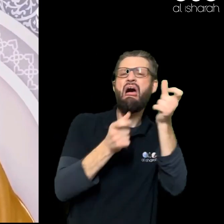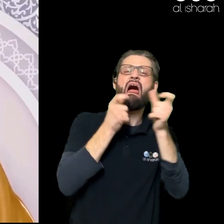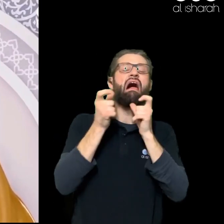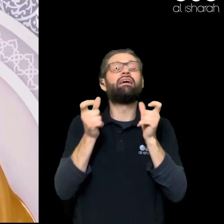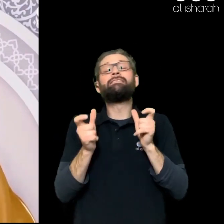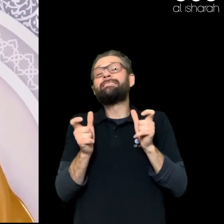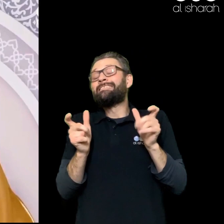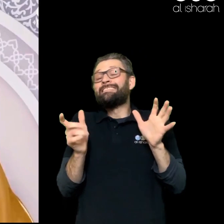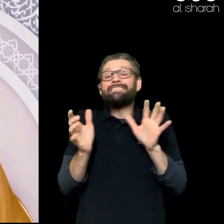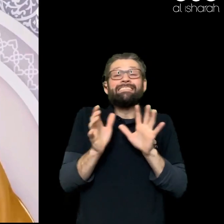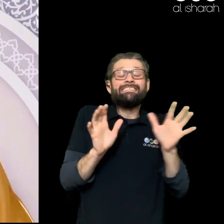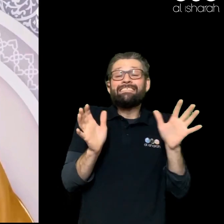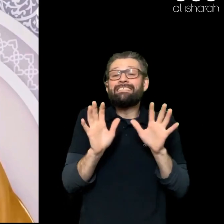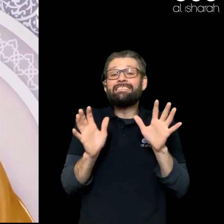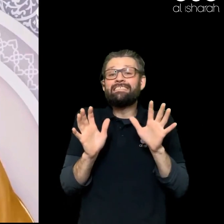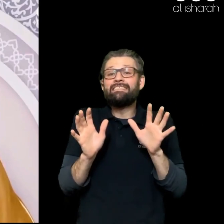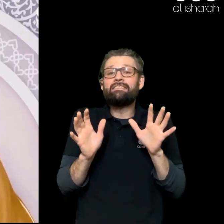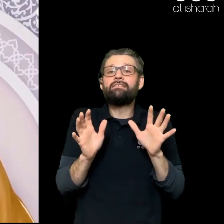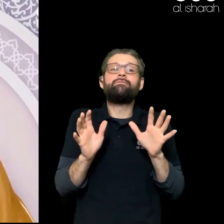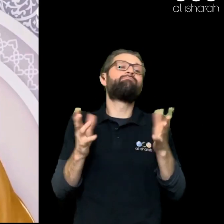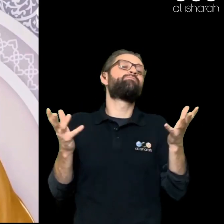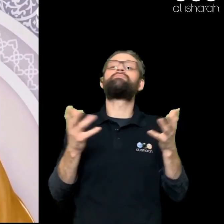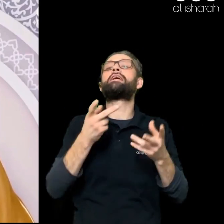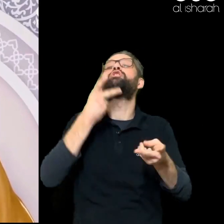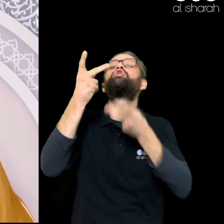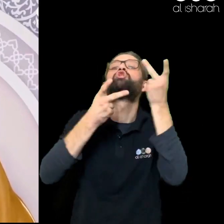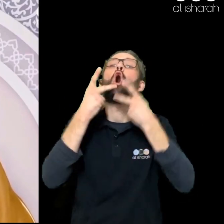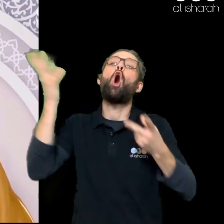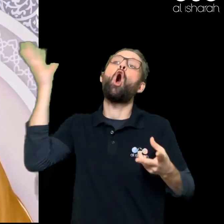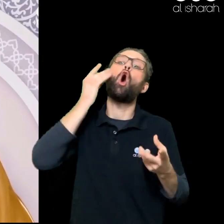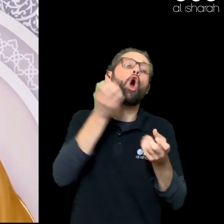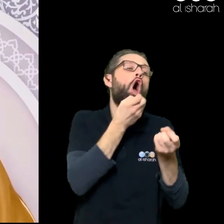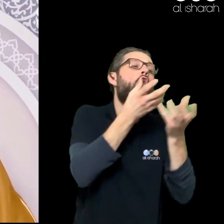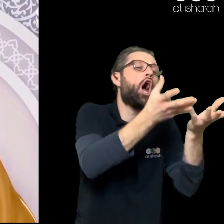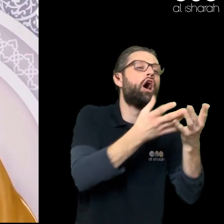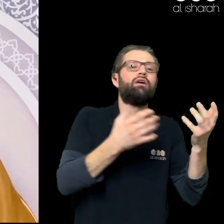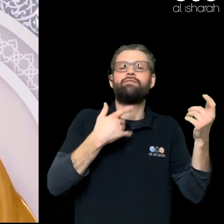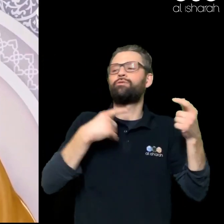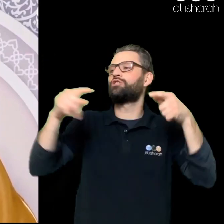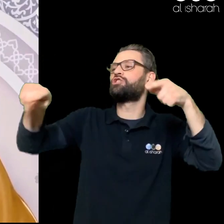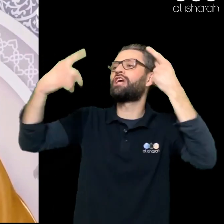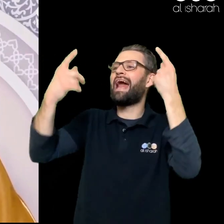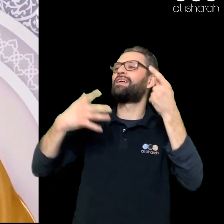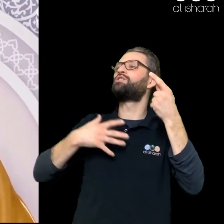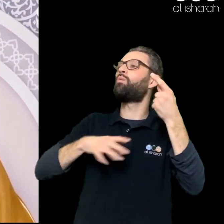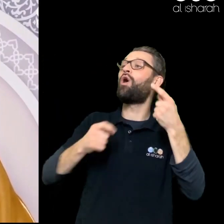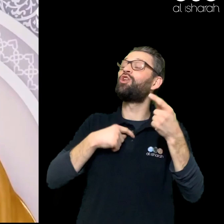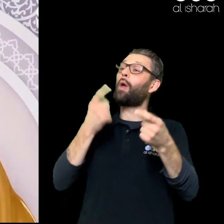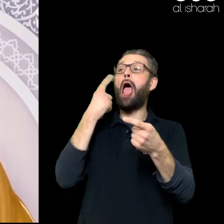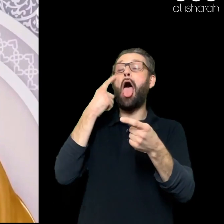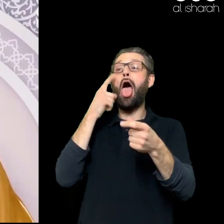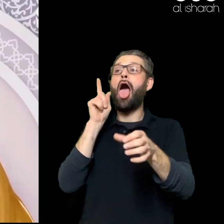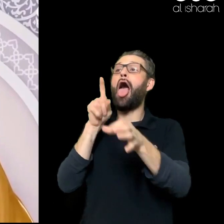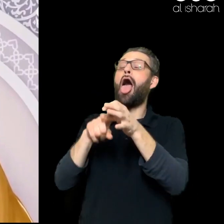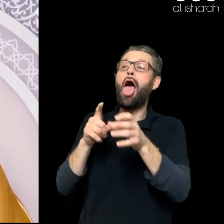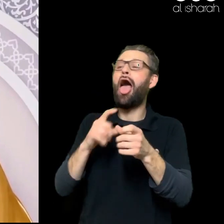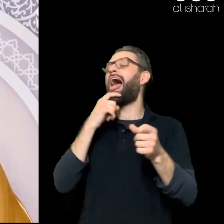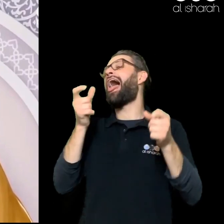In A Song That You Heard Or A Challenge You Might Want To Participate In There Is No Point In Participating In Challenges My Brothers